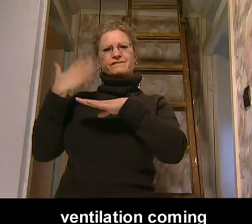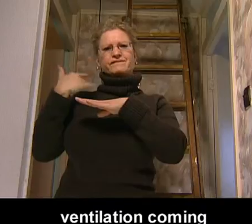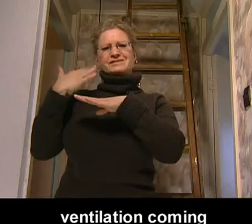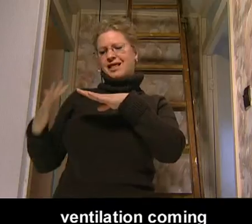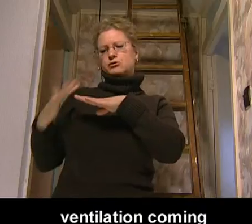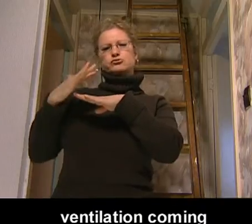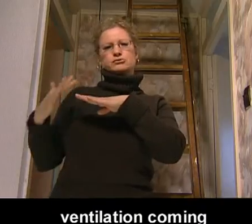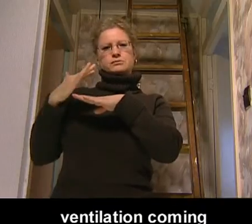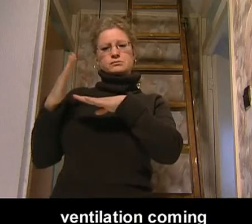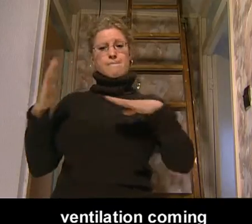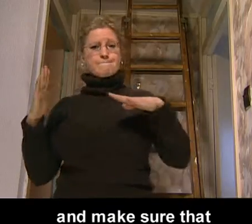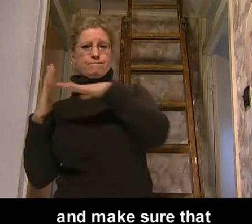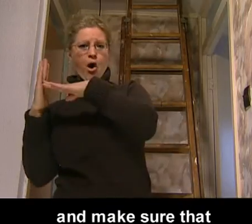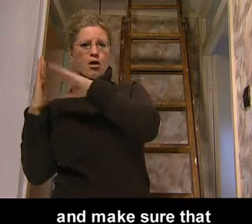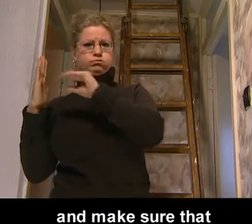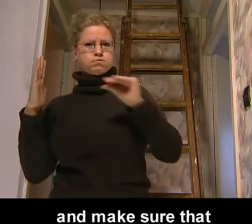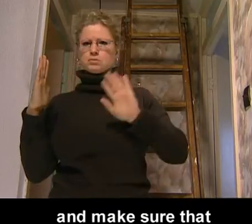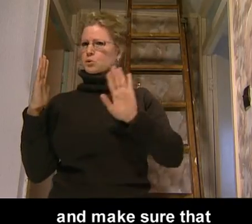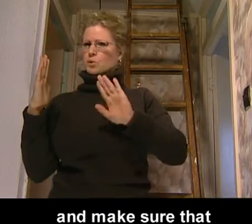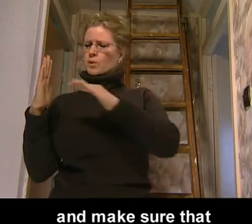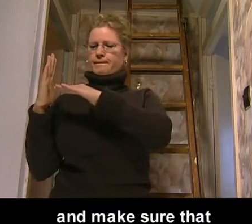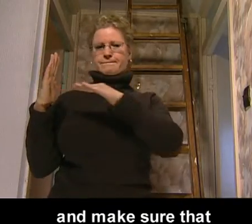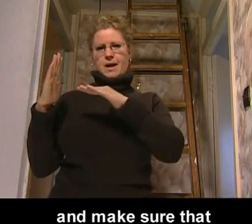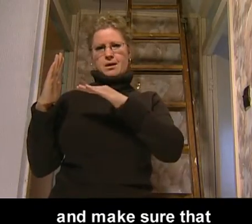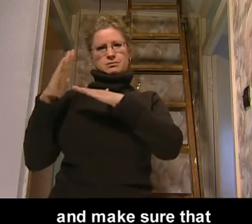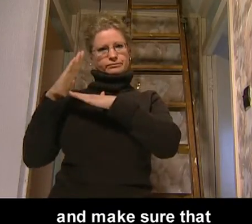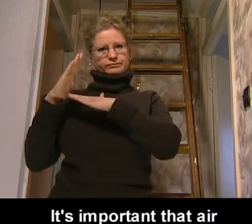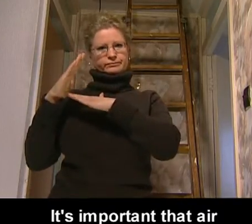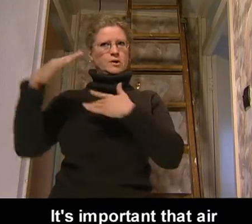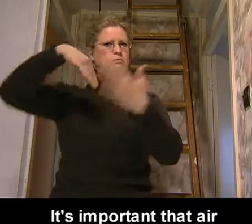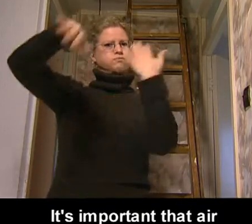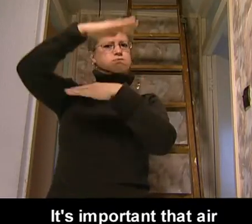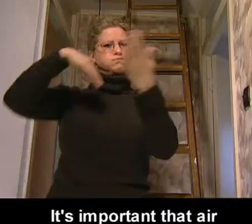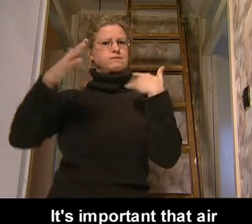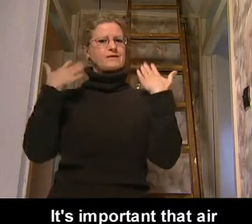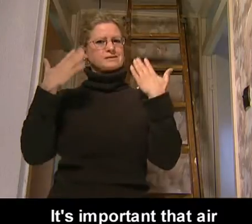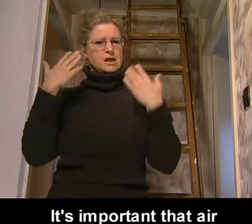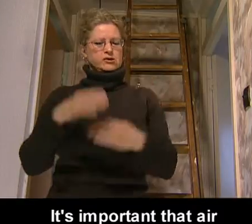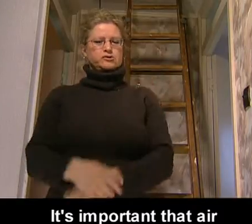Salation coming through the eaves and make sure that it isn't blocked. It's important that air can circulate.